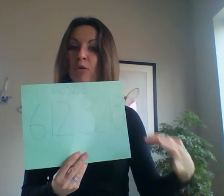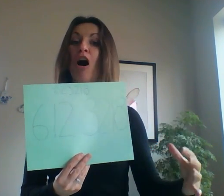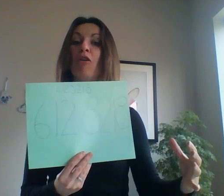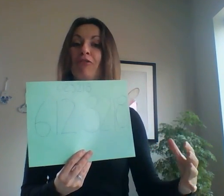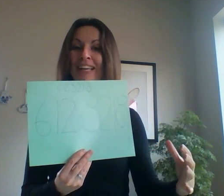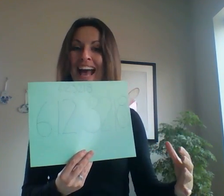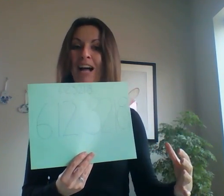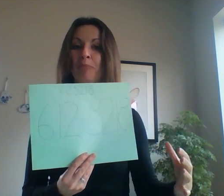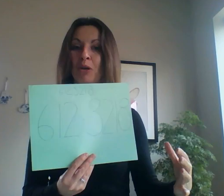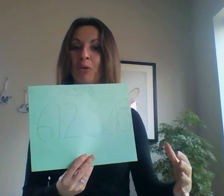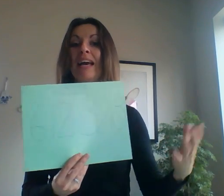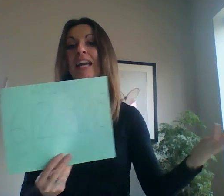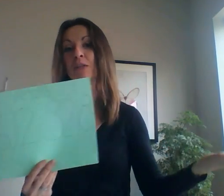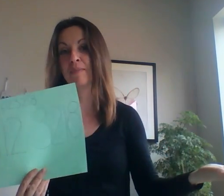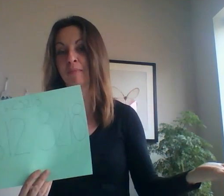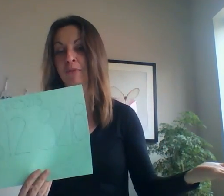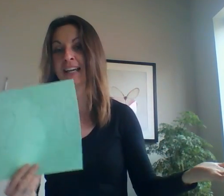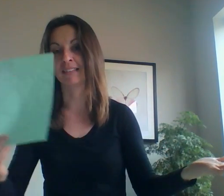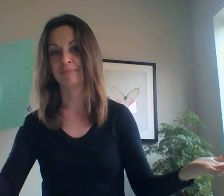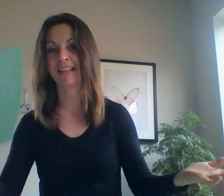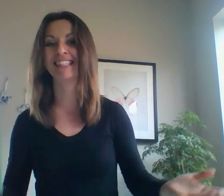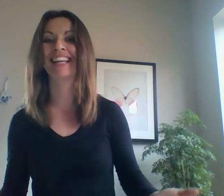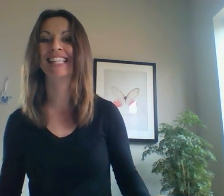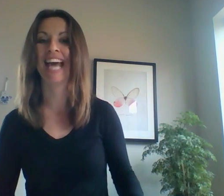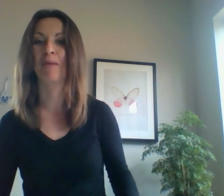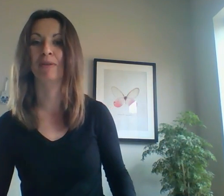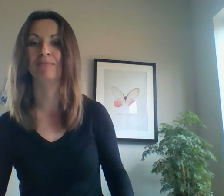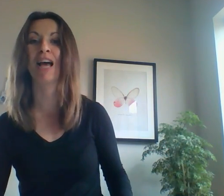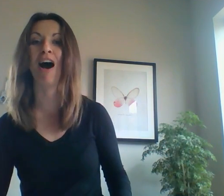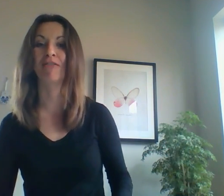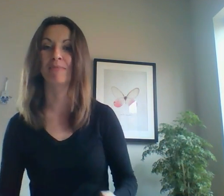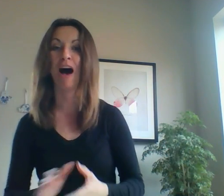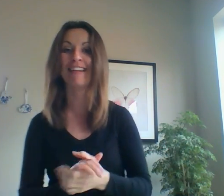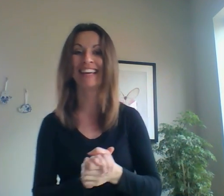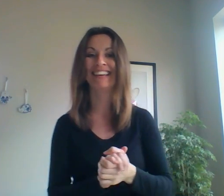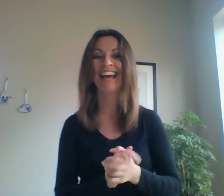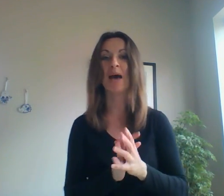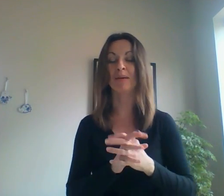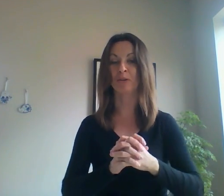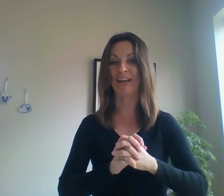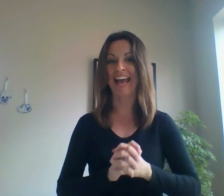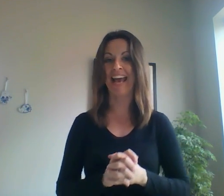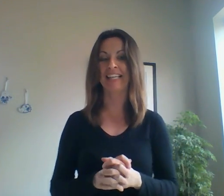will hopefully help you in remembering it. That's an example of a mnemonic and memory aid.